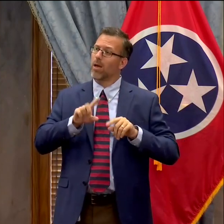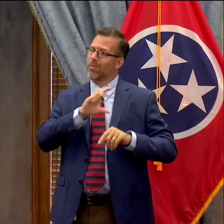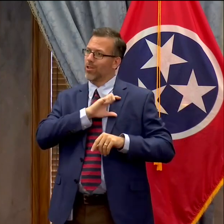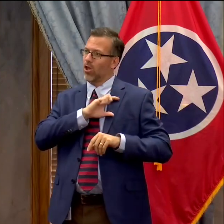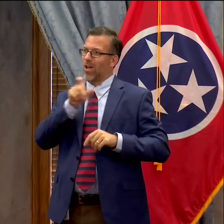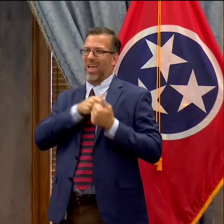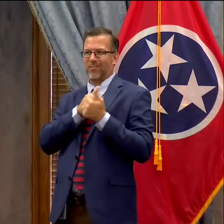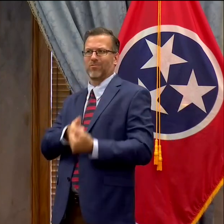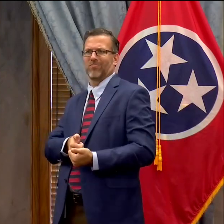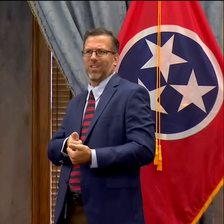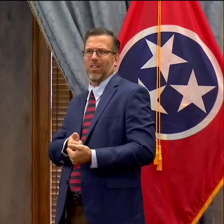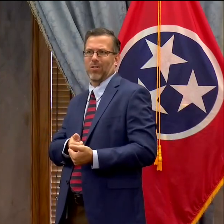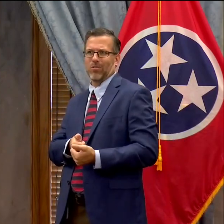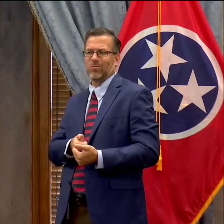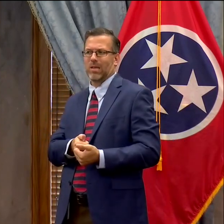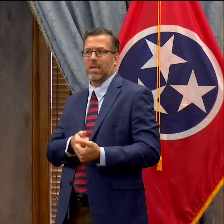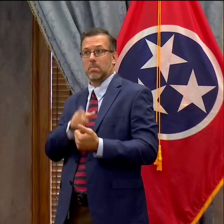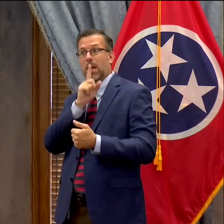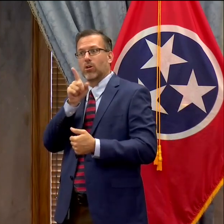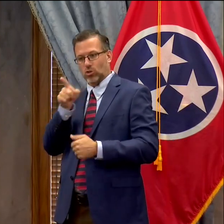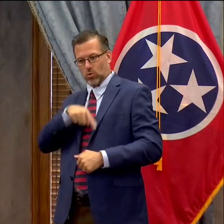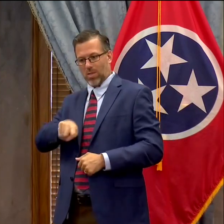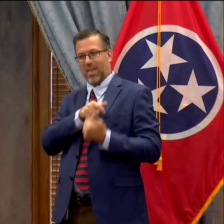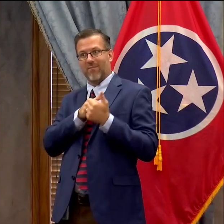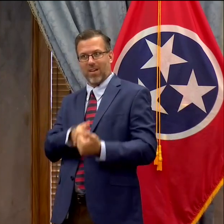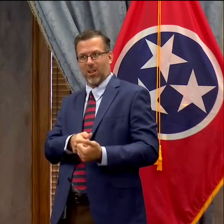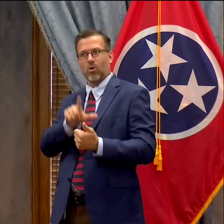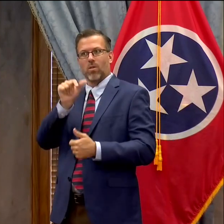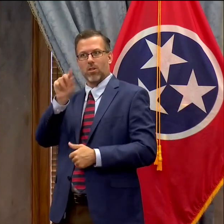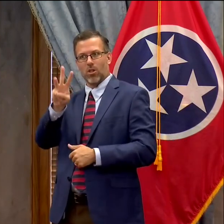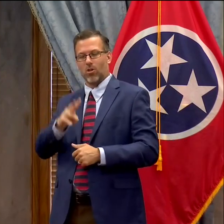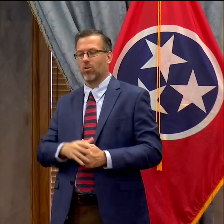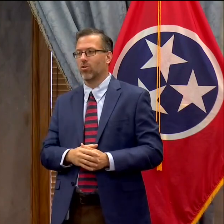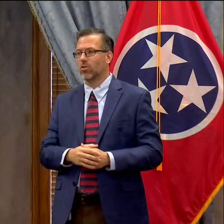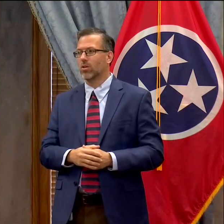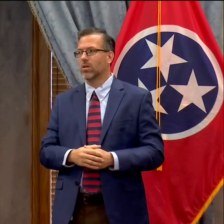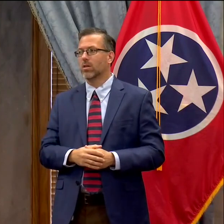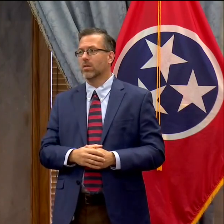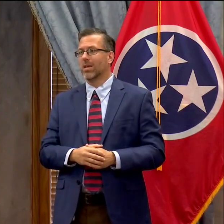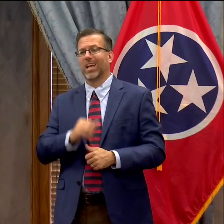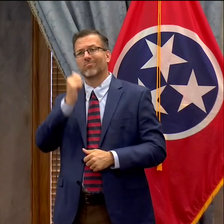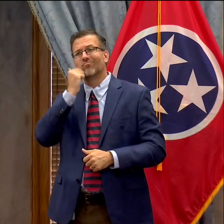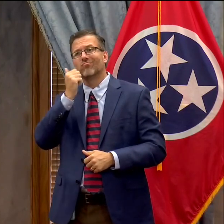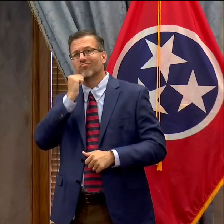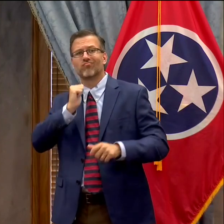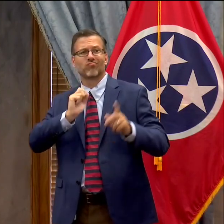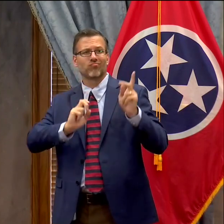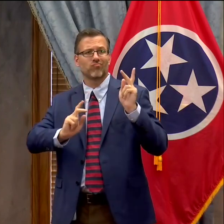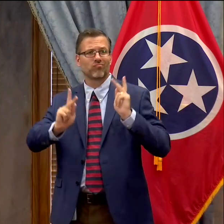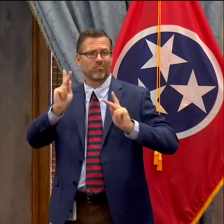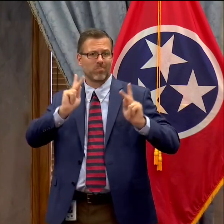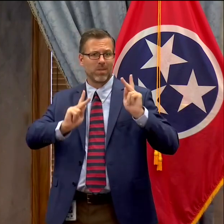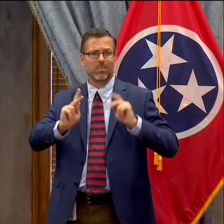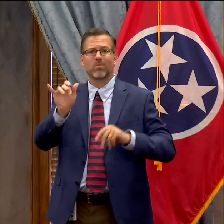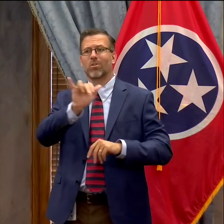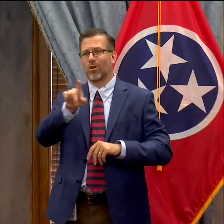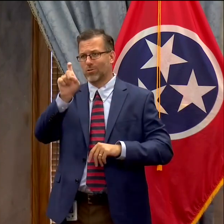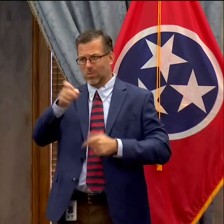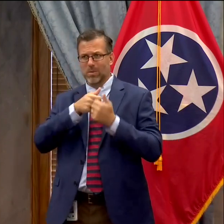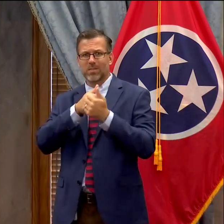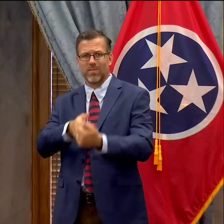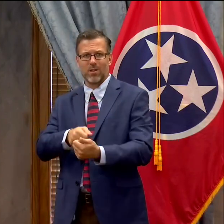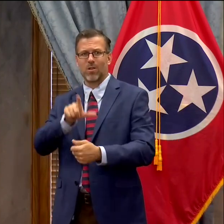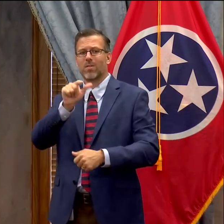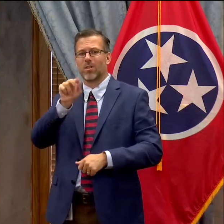follow the law and to enforce the law and as as will citizens and uh that that's the way it should work